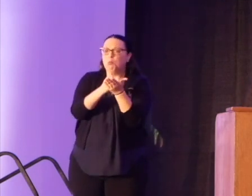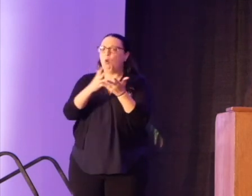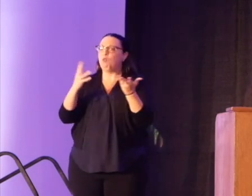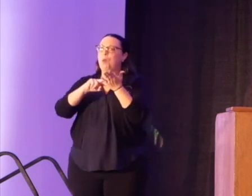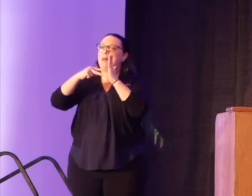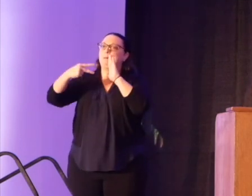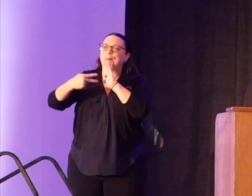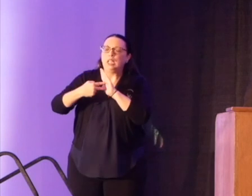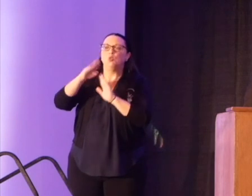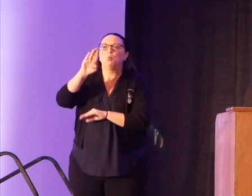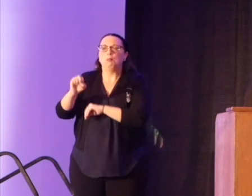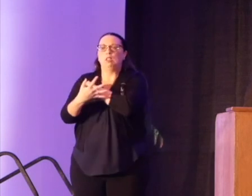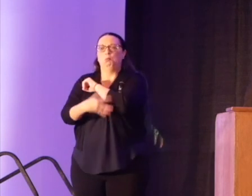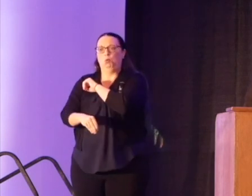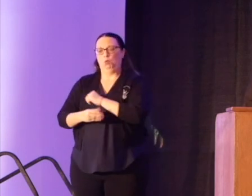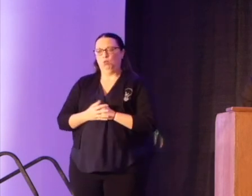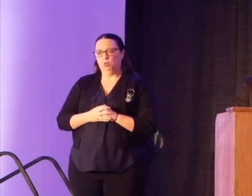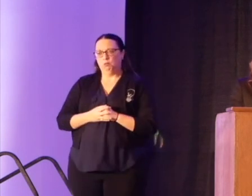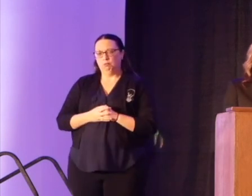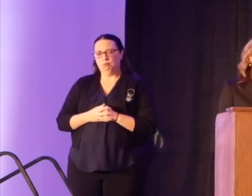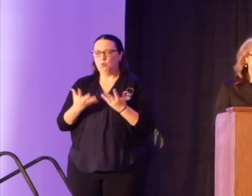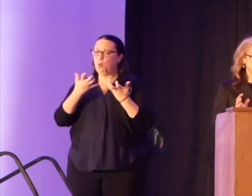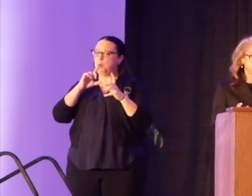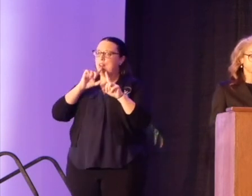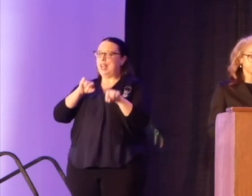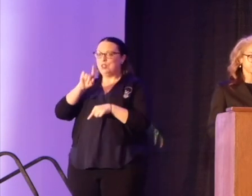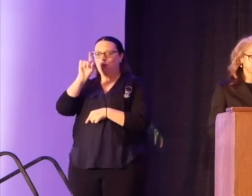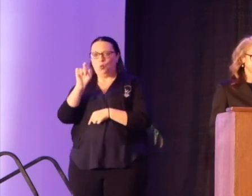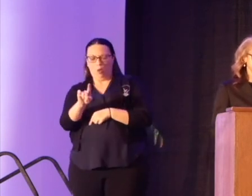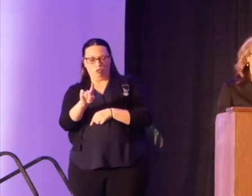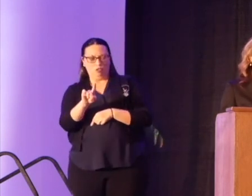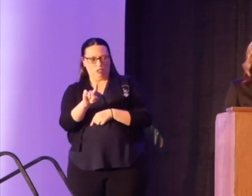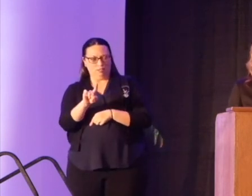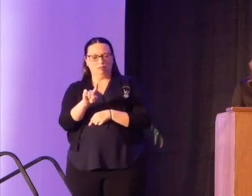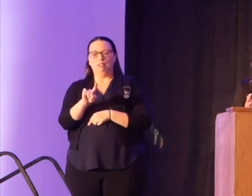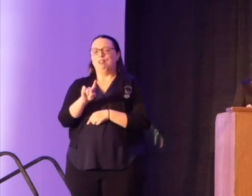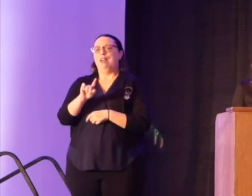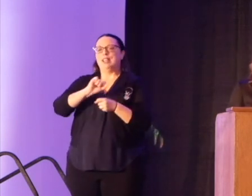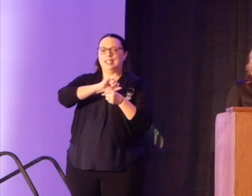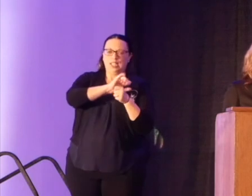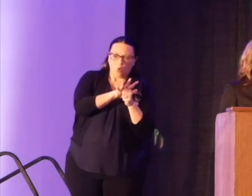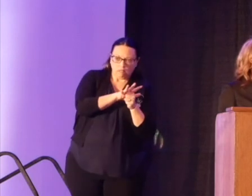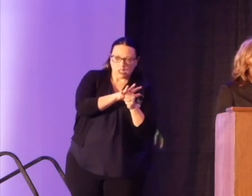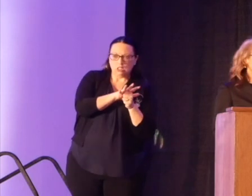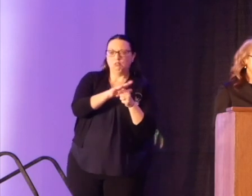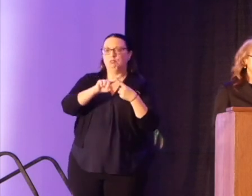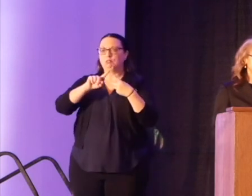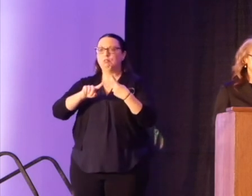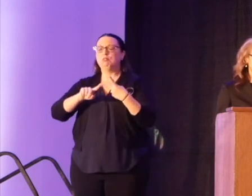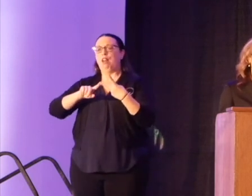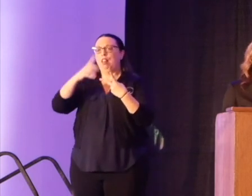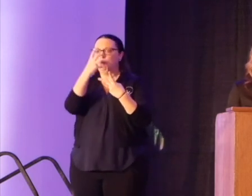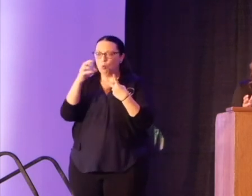to be poor. I want to answer the question that I posed to you as the converging pandemics of COVID-19 and